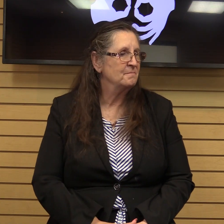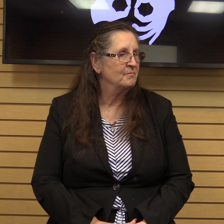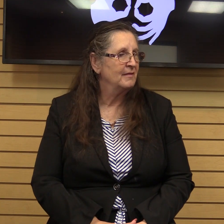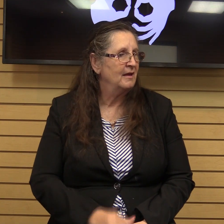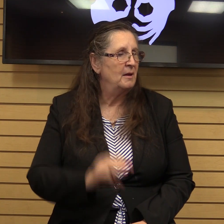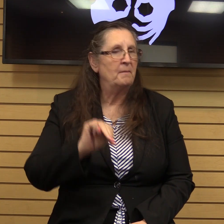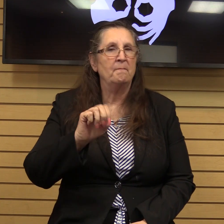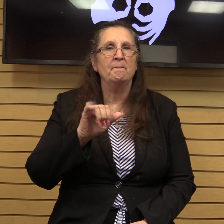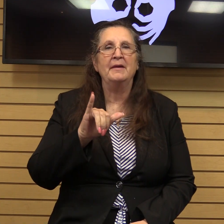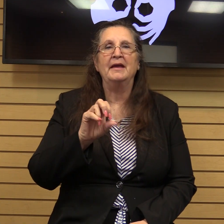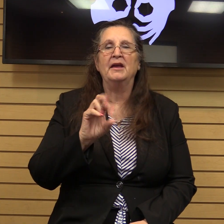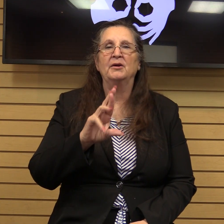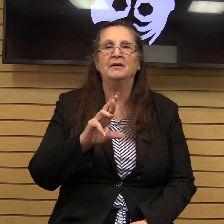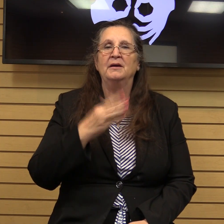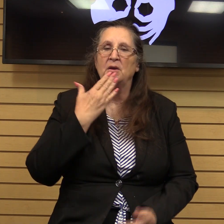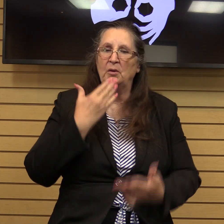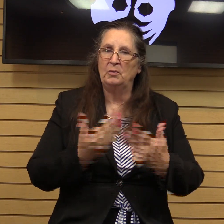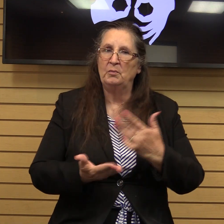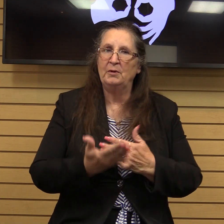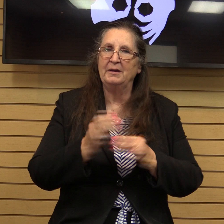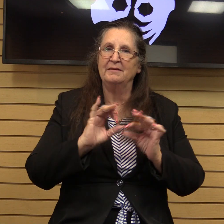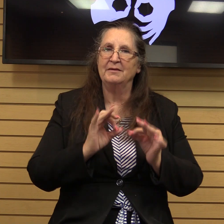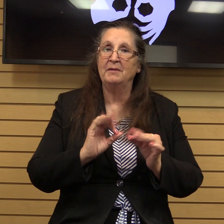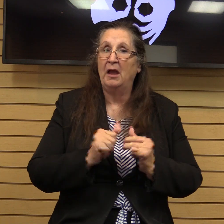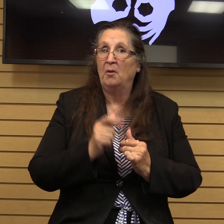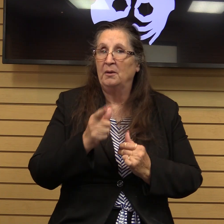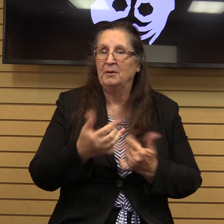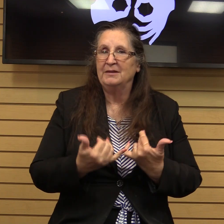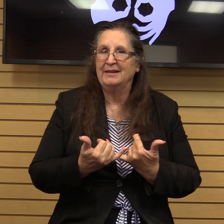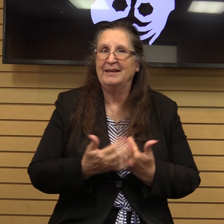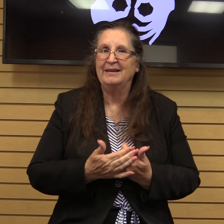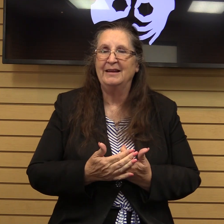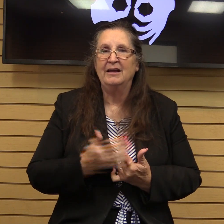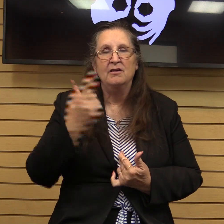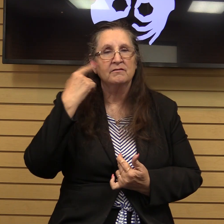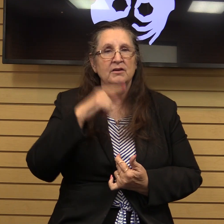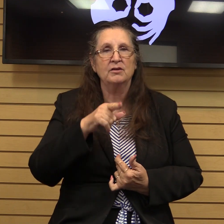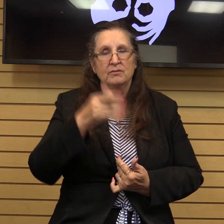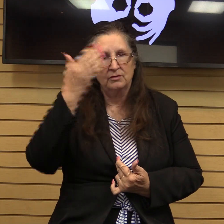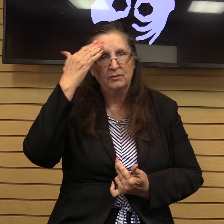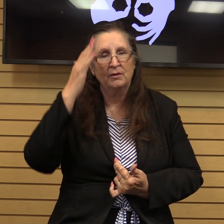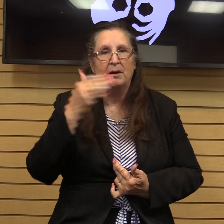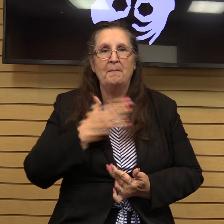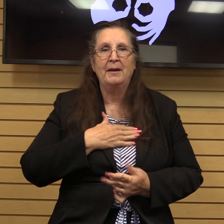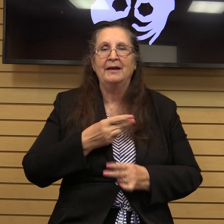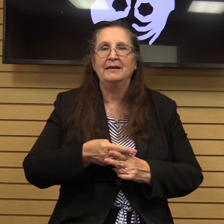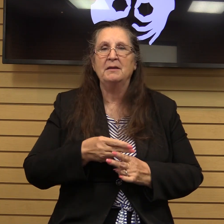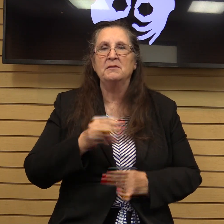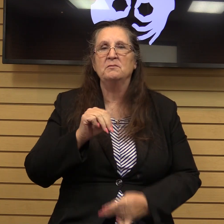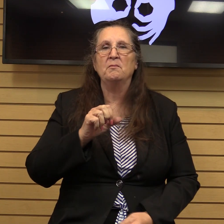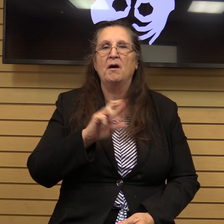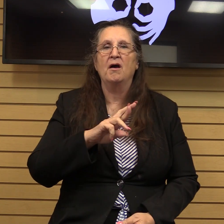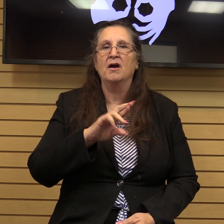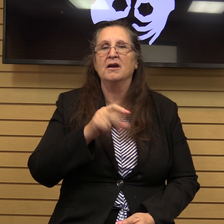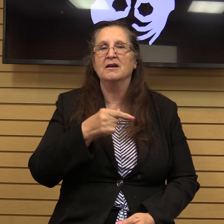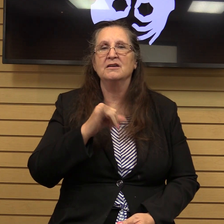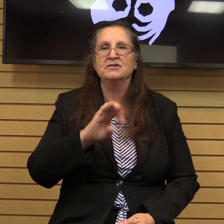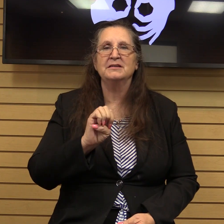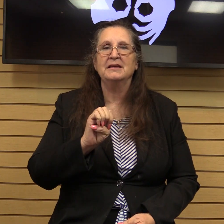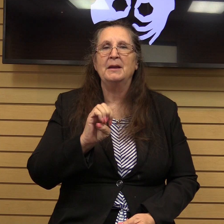good morning family how are you today for those who don't know this is Margie Mayer and it's again a privilege to be here